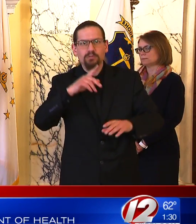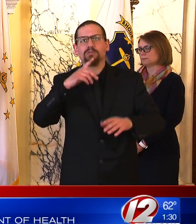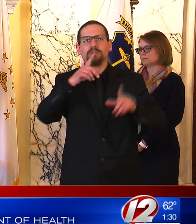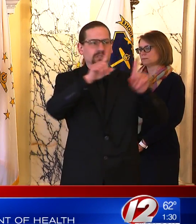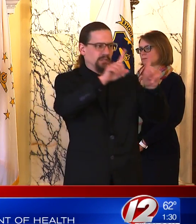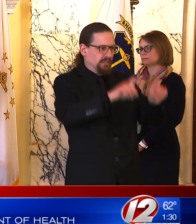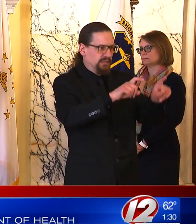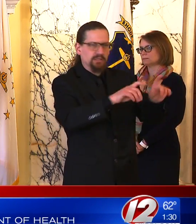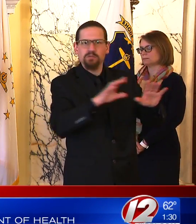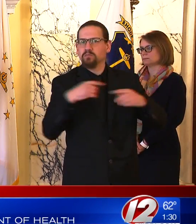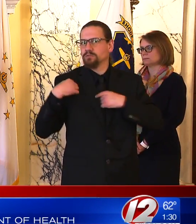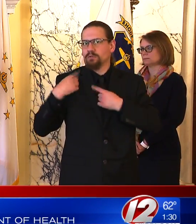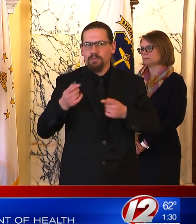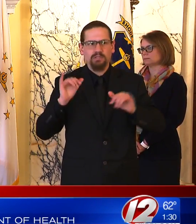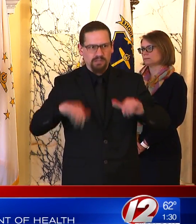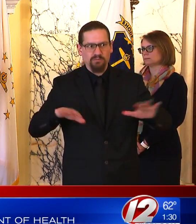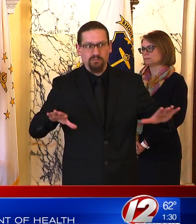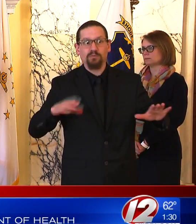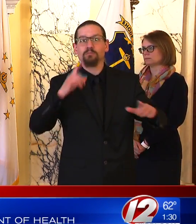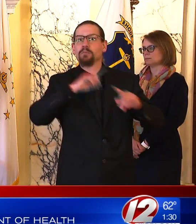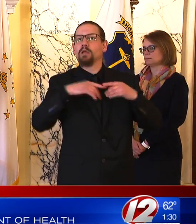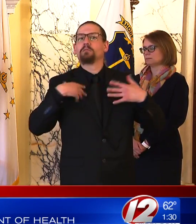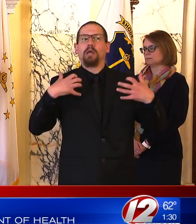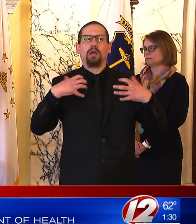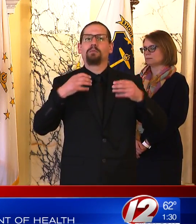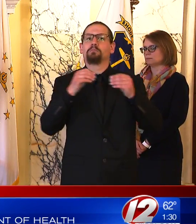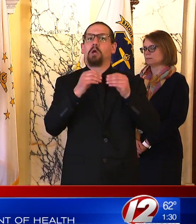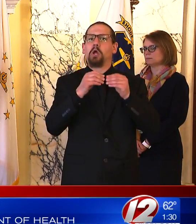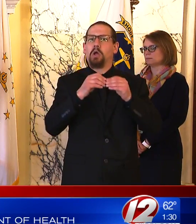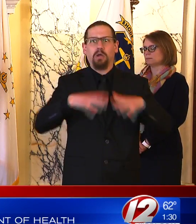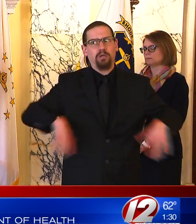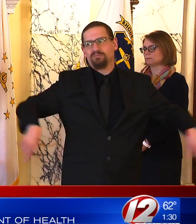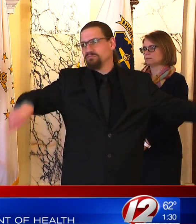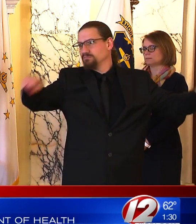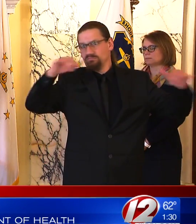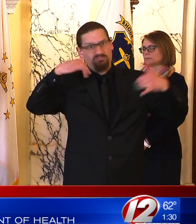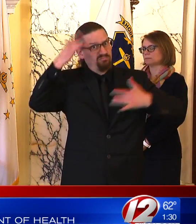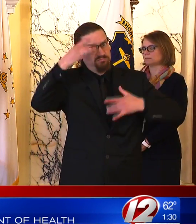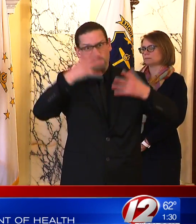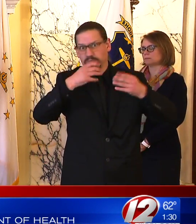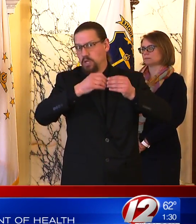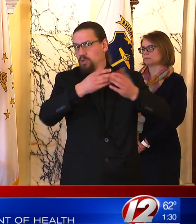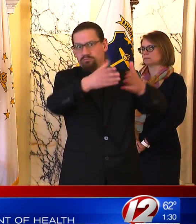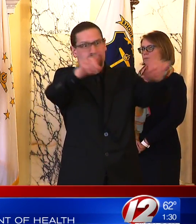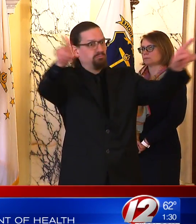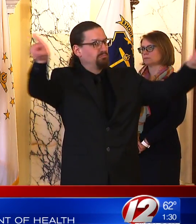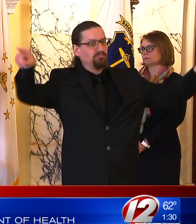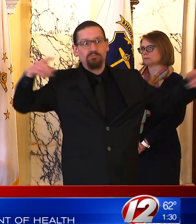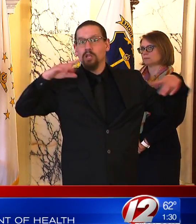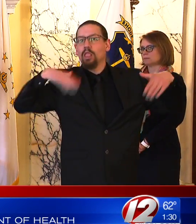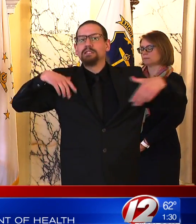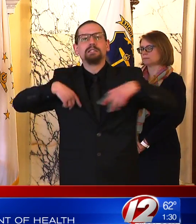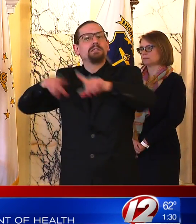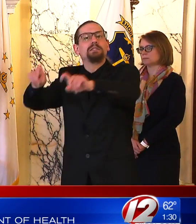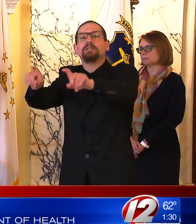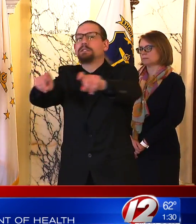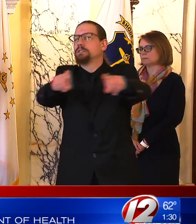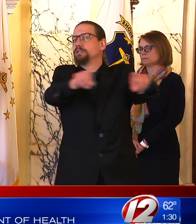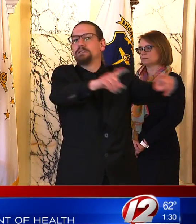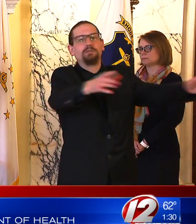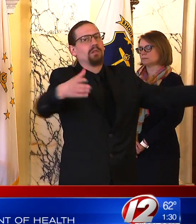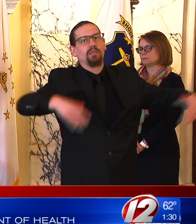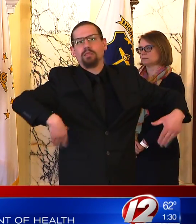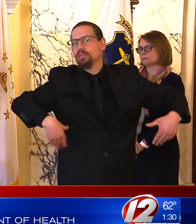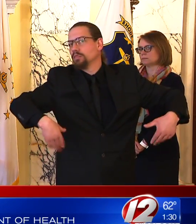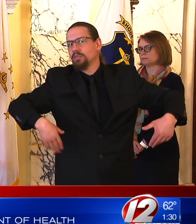We know this virus spreads by people coming together. Everyone can do their part. If you are